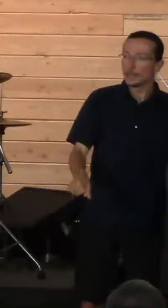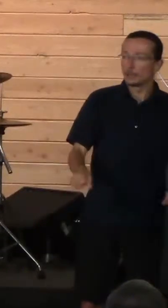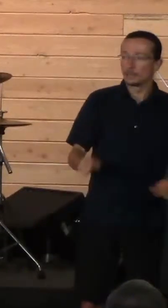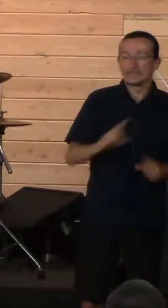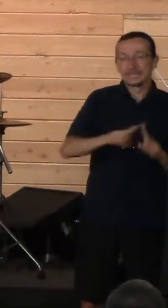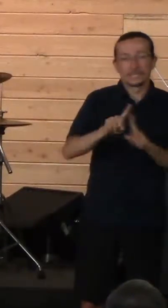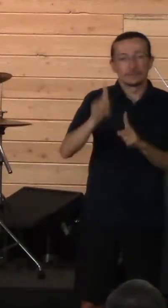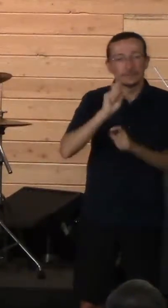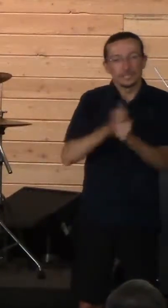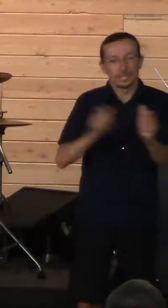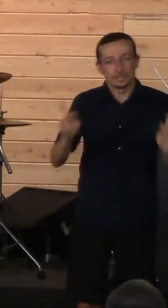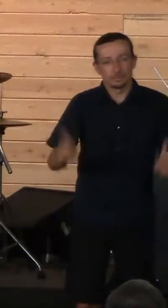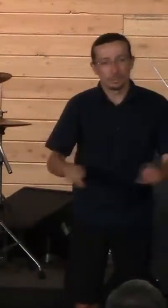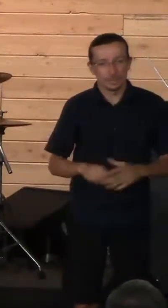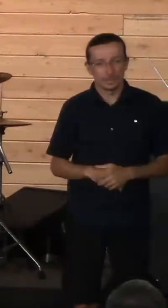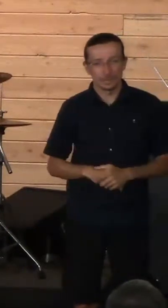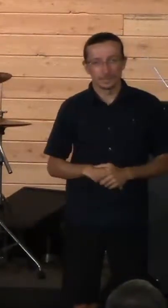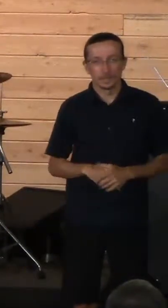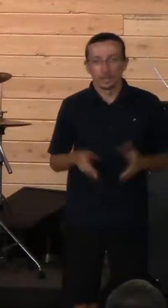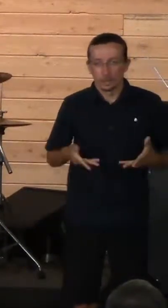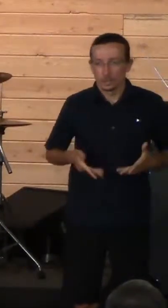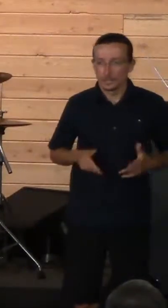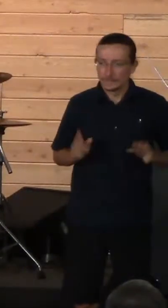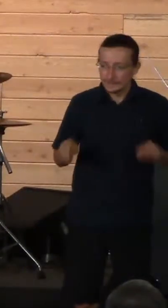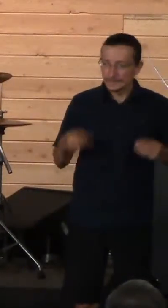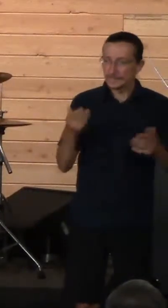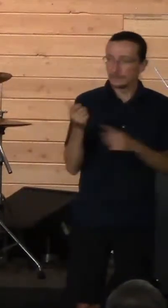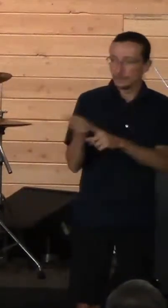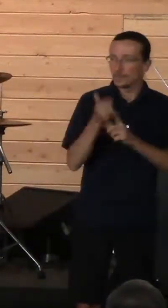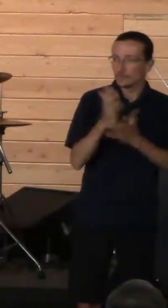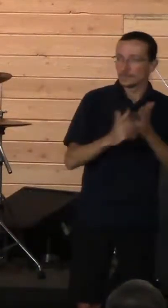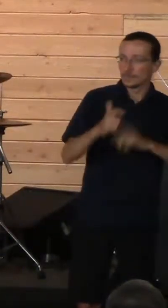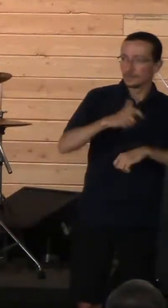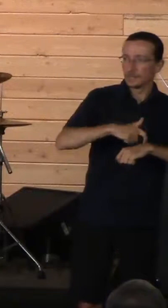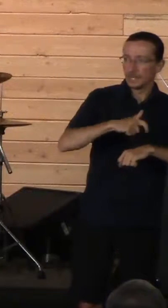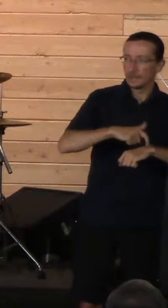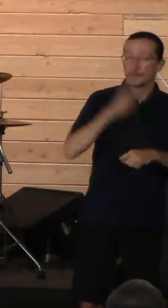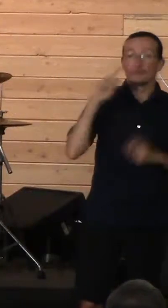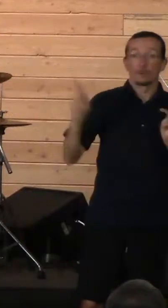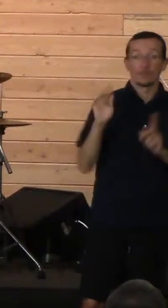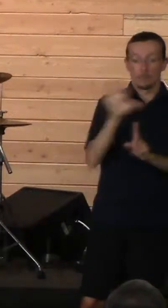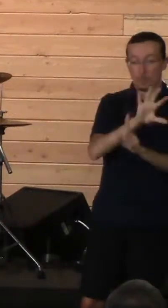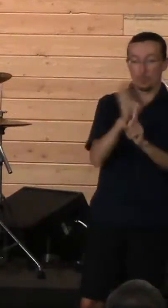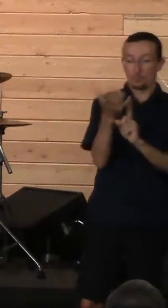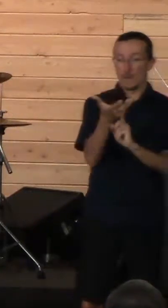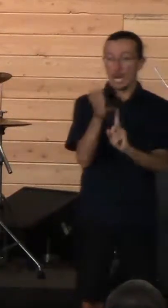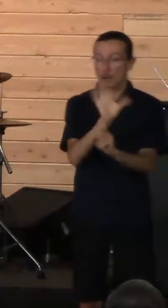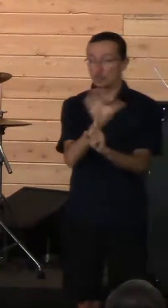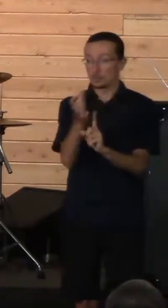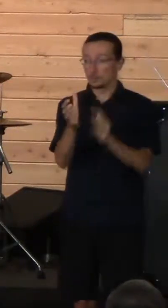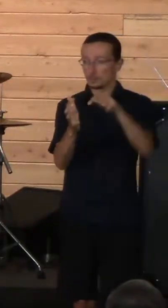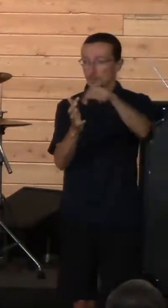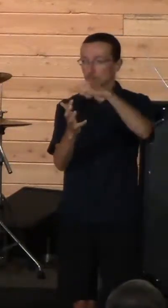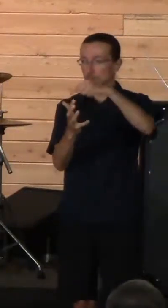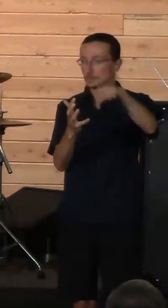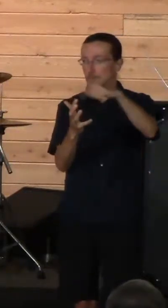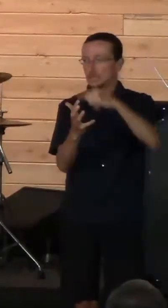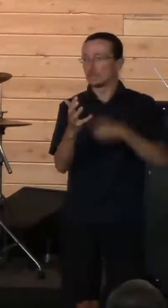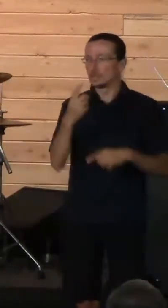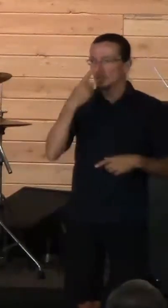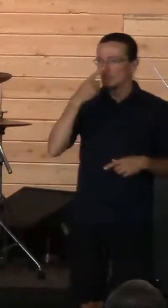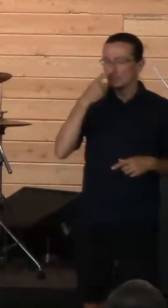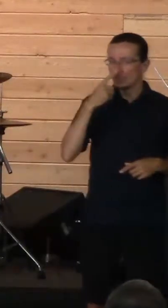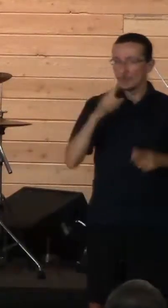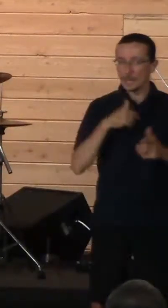Just allow yourself some time. And for the rest of us around you, can I ask us to just be